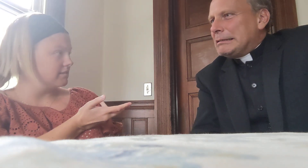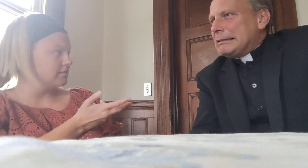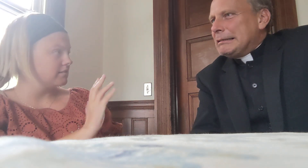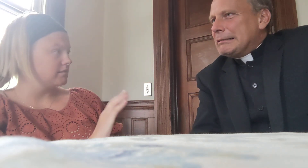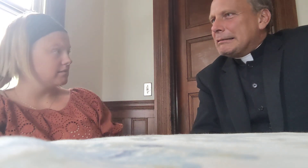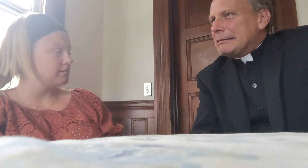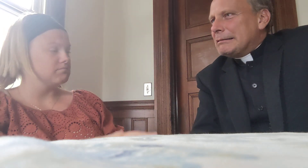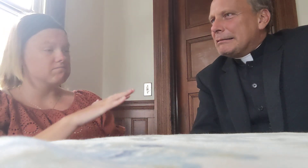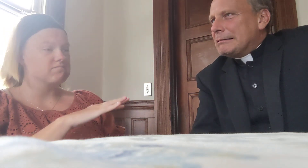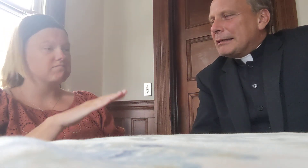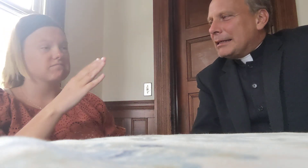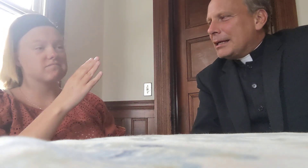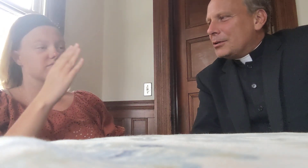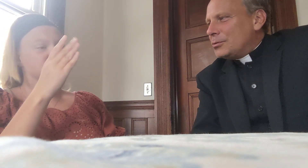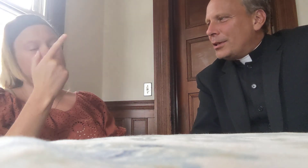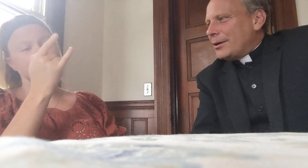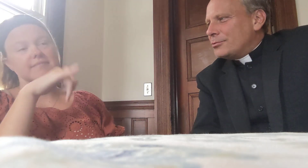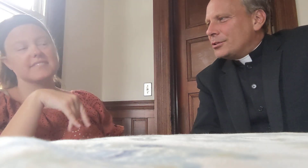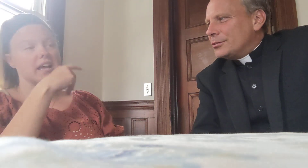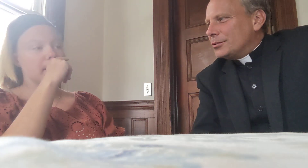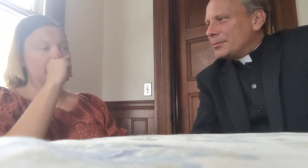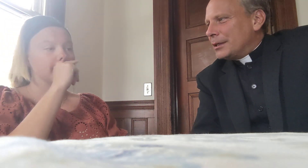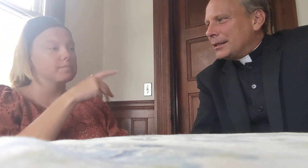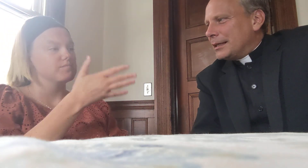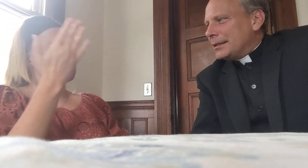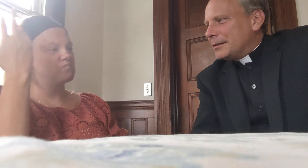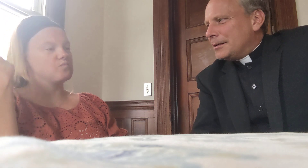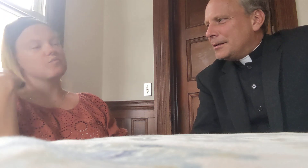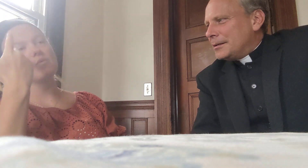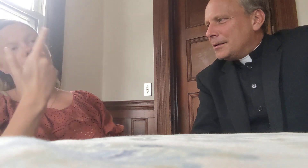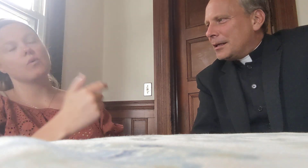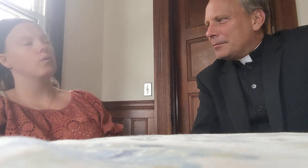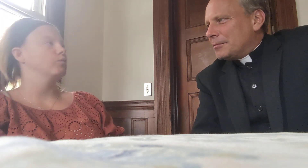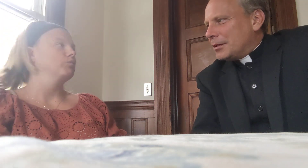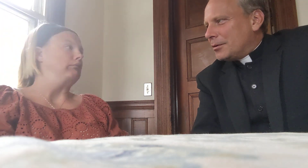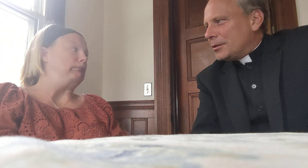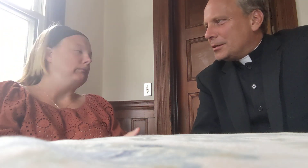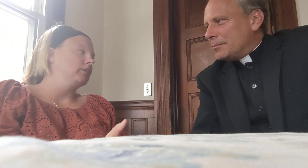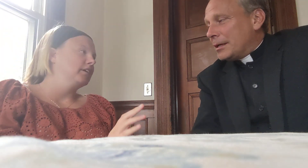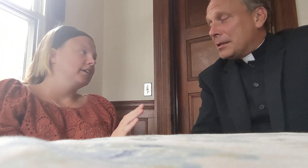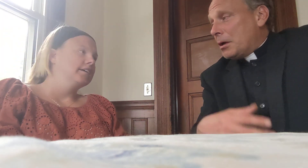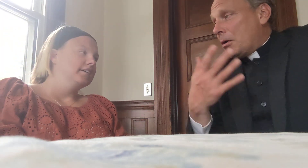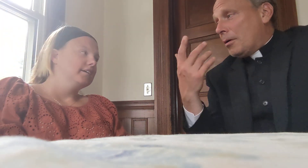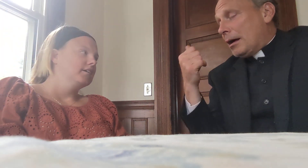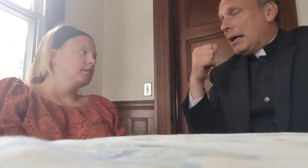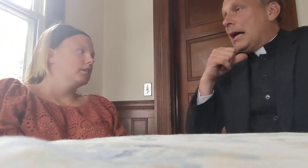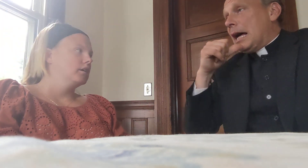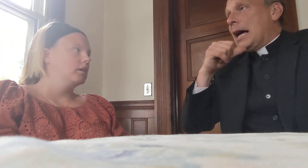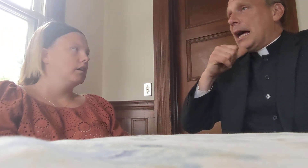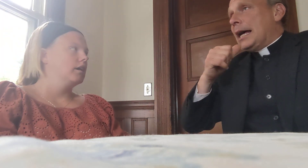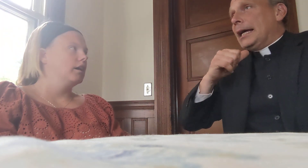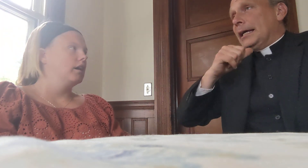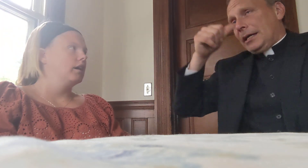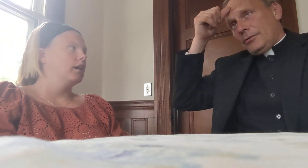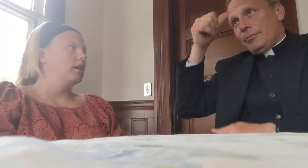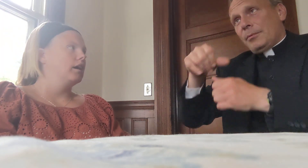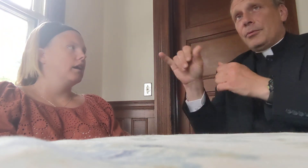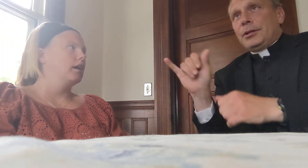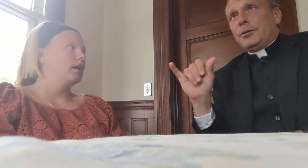1999 or 2000 or something like that, they had all these in the past, oh, I don't remember either,